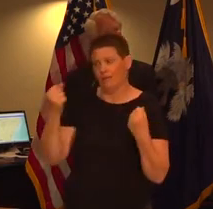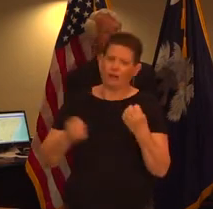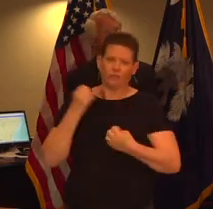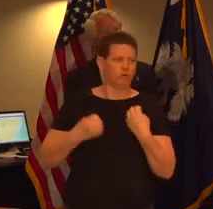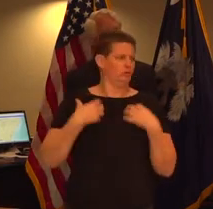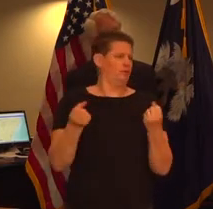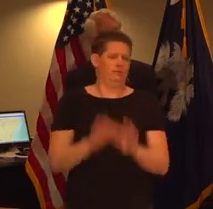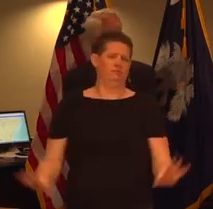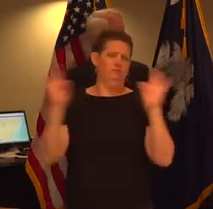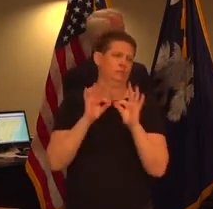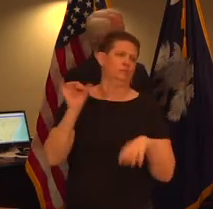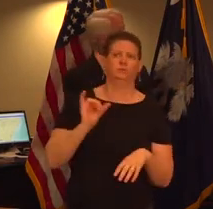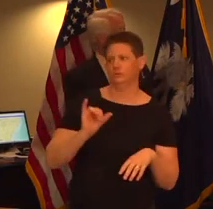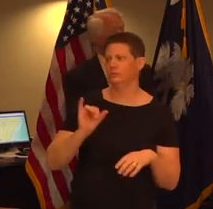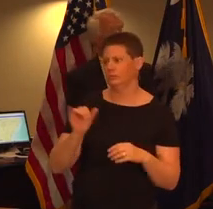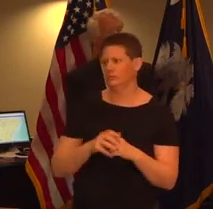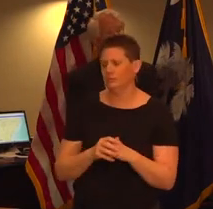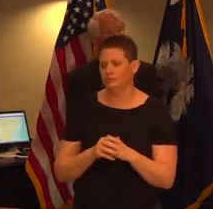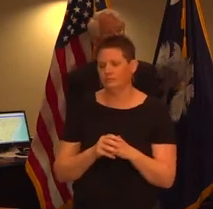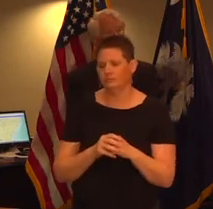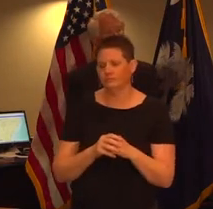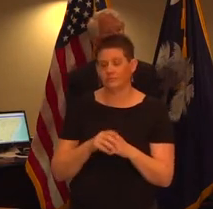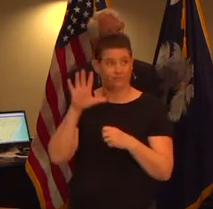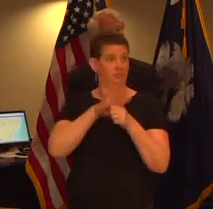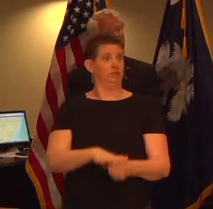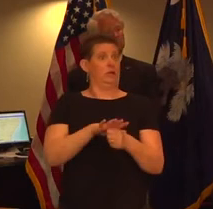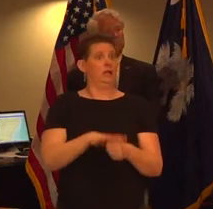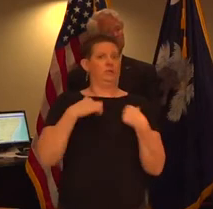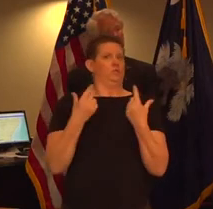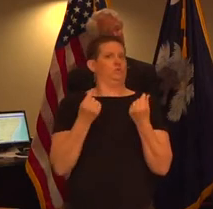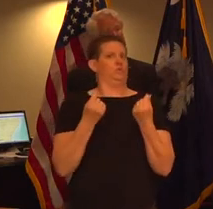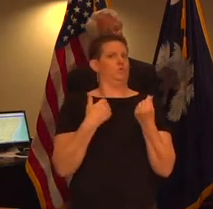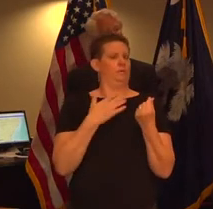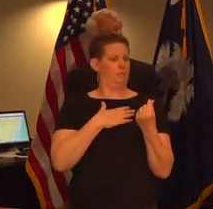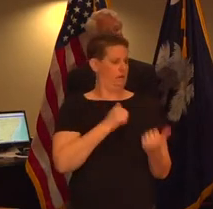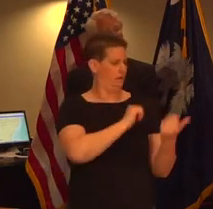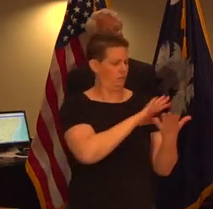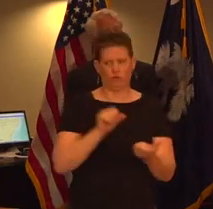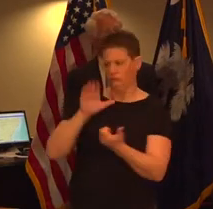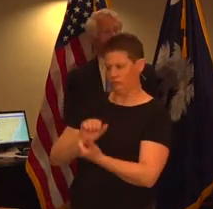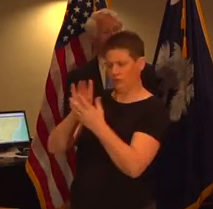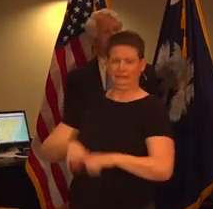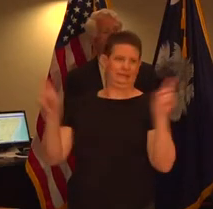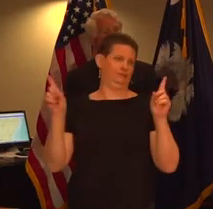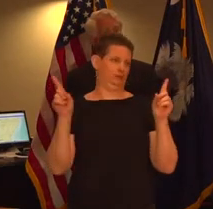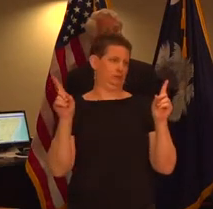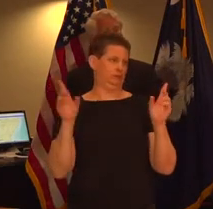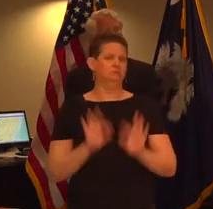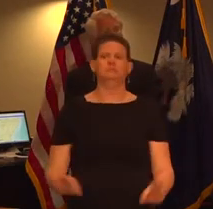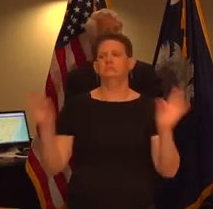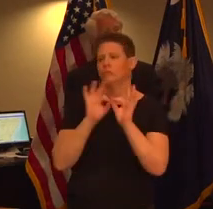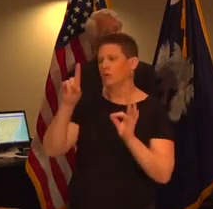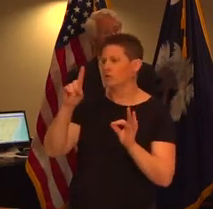health during this time remember that everyone copes with stress differently and to ensure that you protect your mental and emotional health